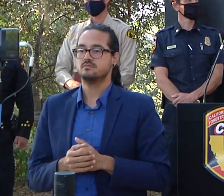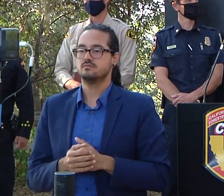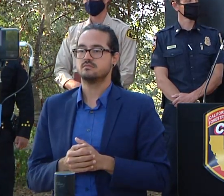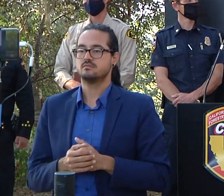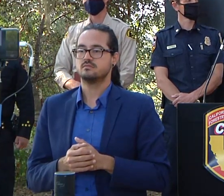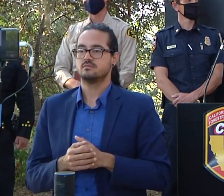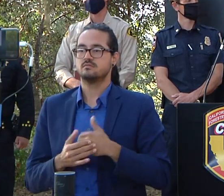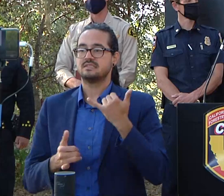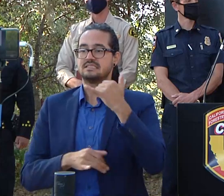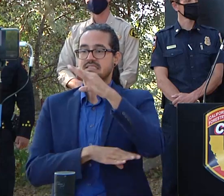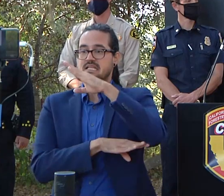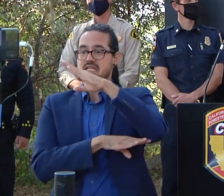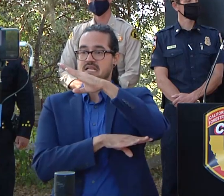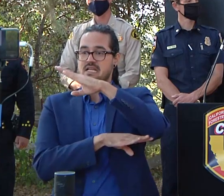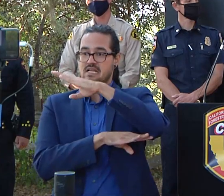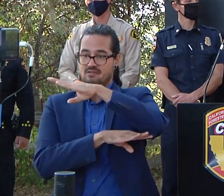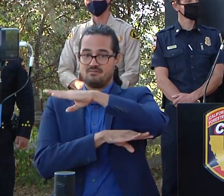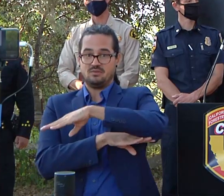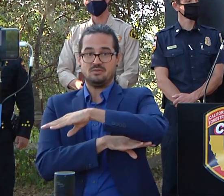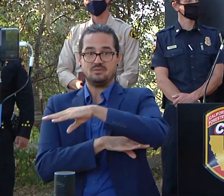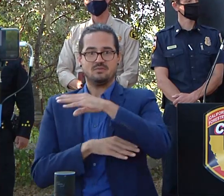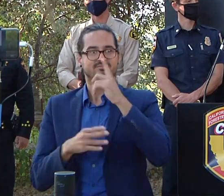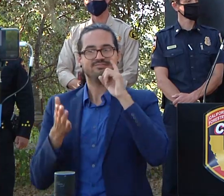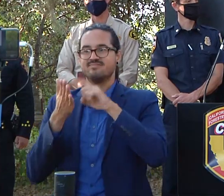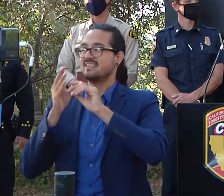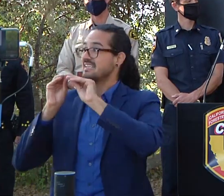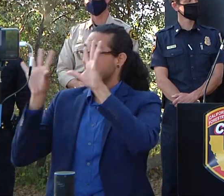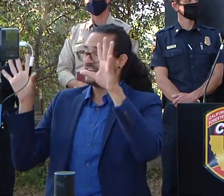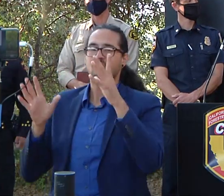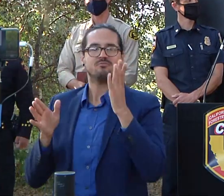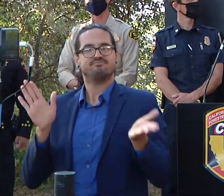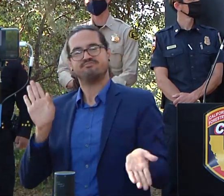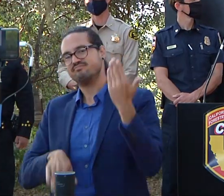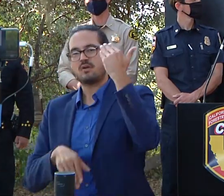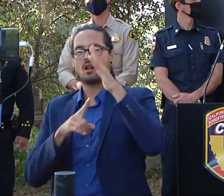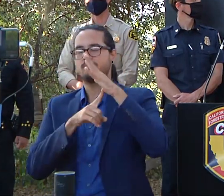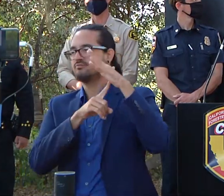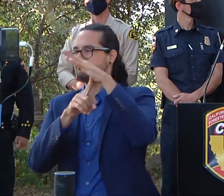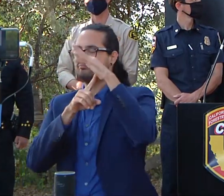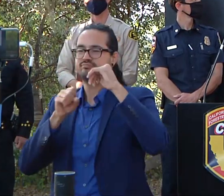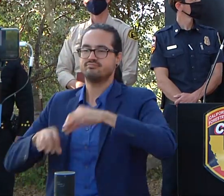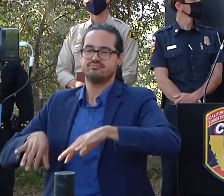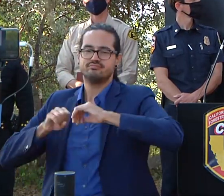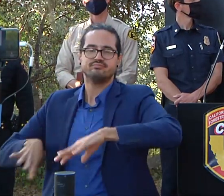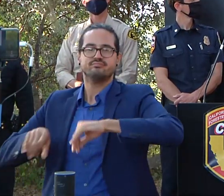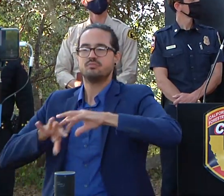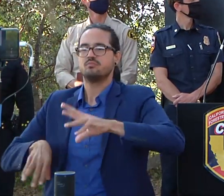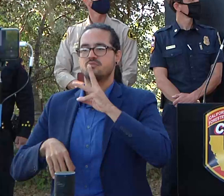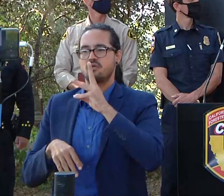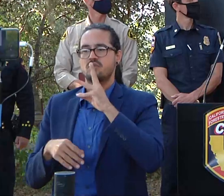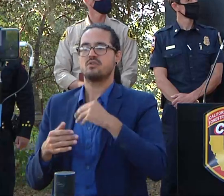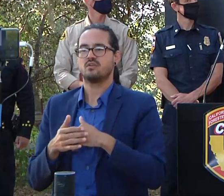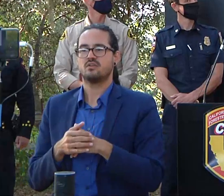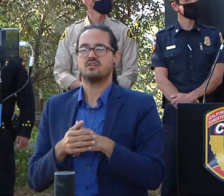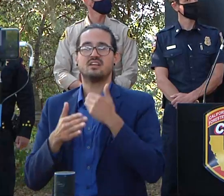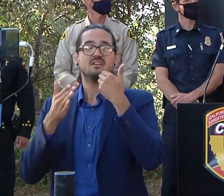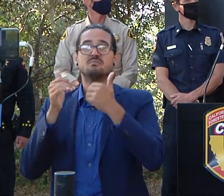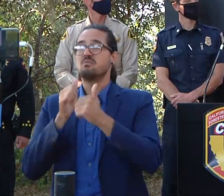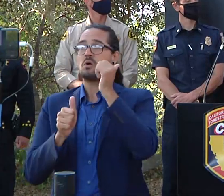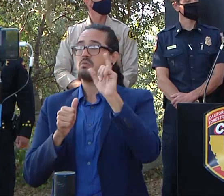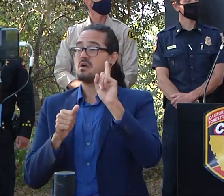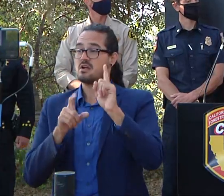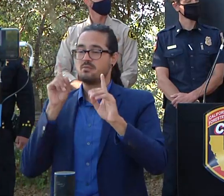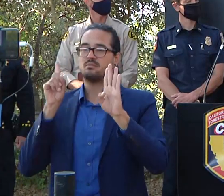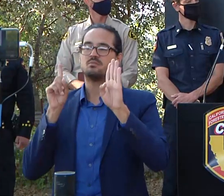afternoon and uh they've been uh dropping water continuously especially on the uh butano park area that's been where